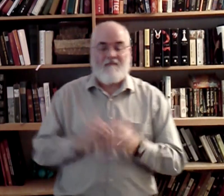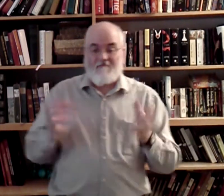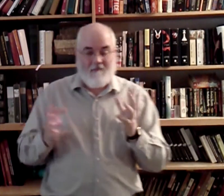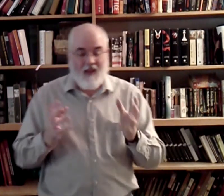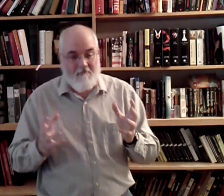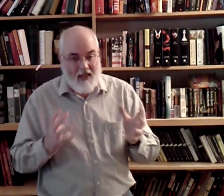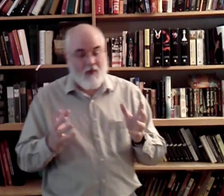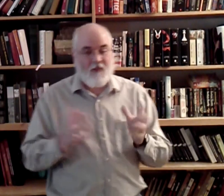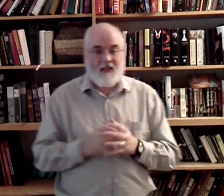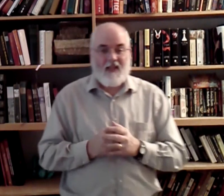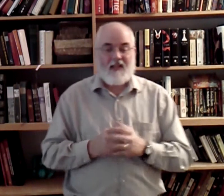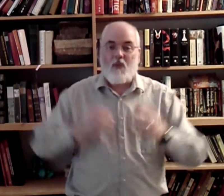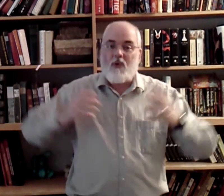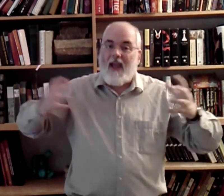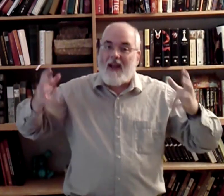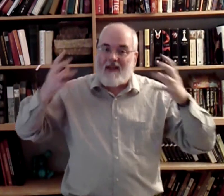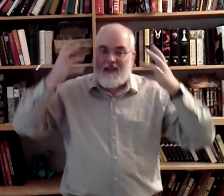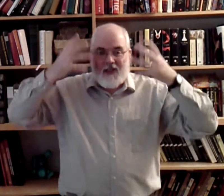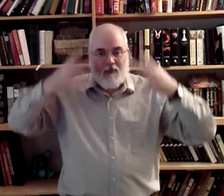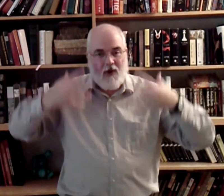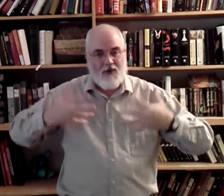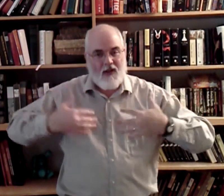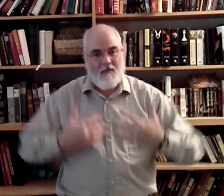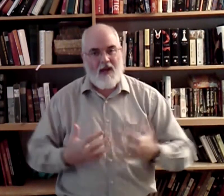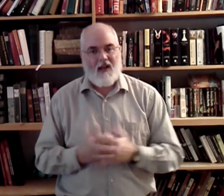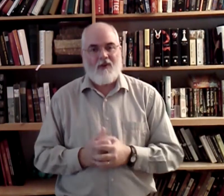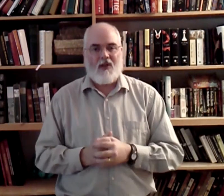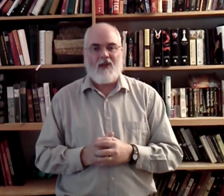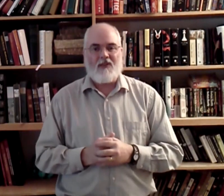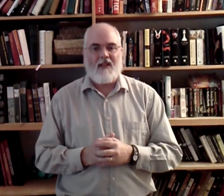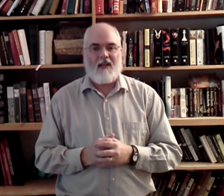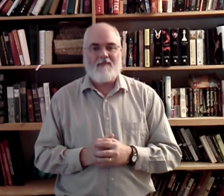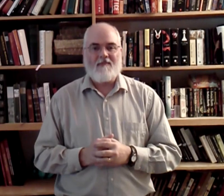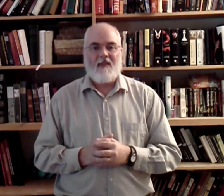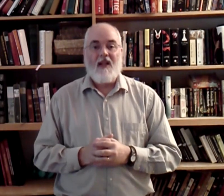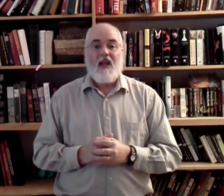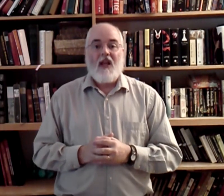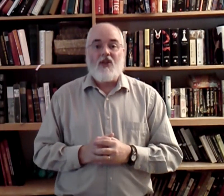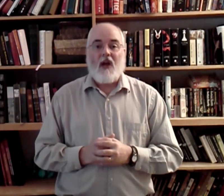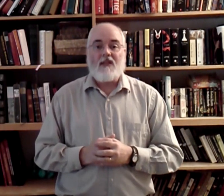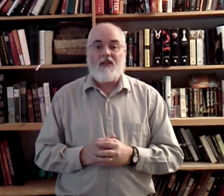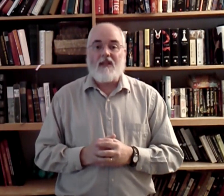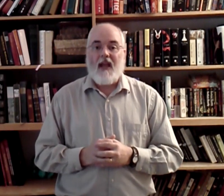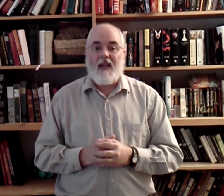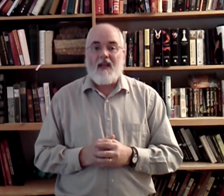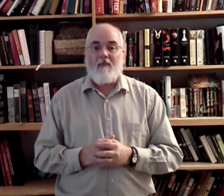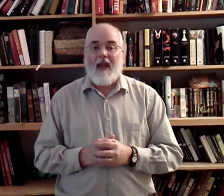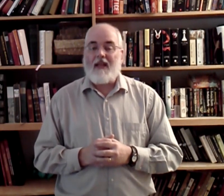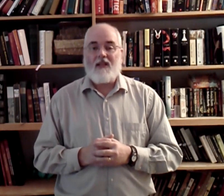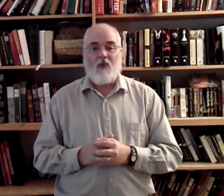Makes perfect sense when you add in the expression and the body language that goes in that. Just. to take him at his